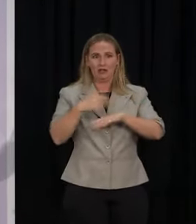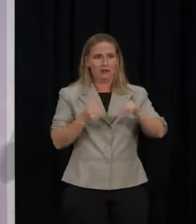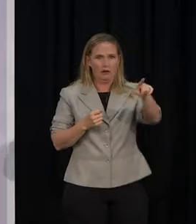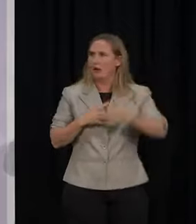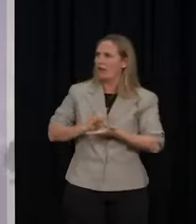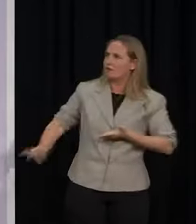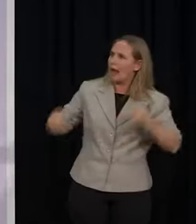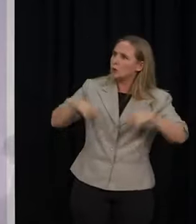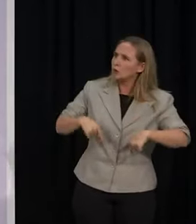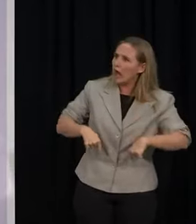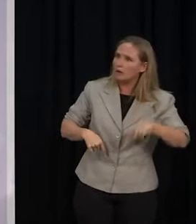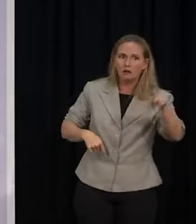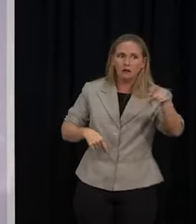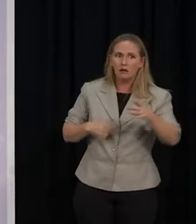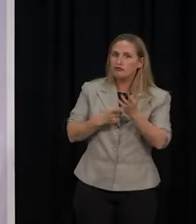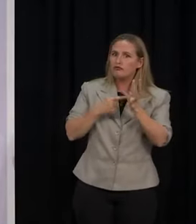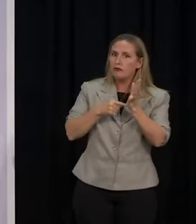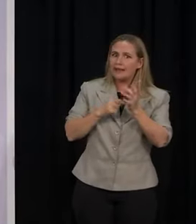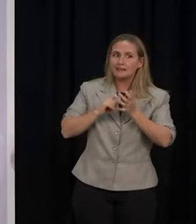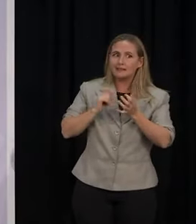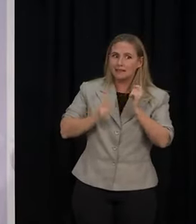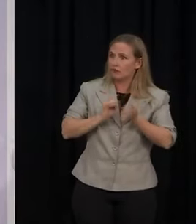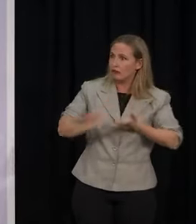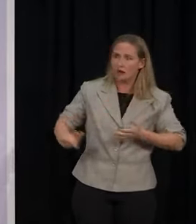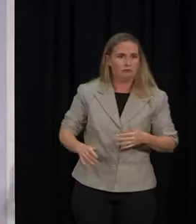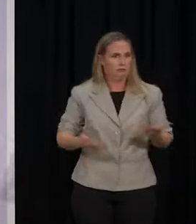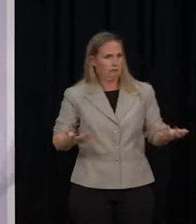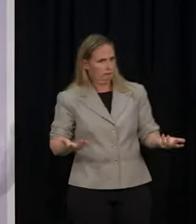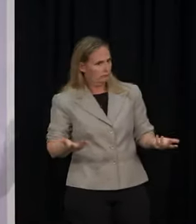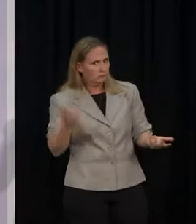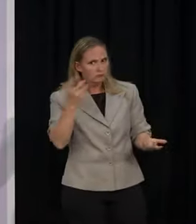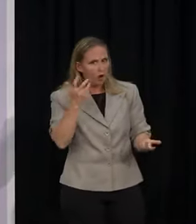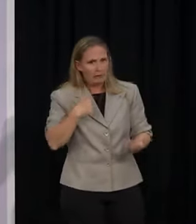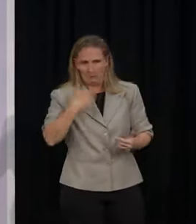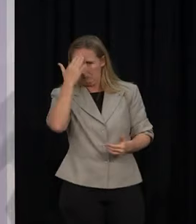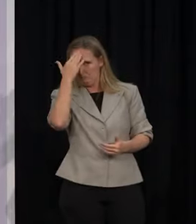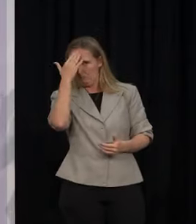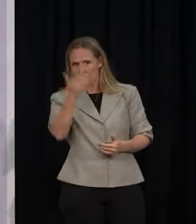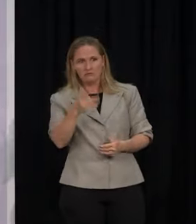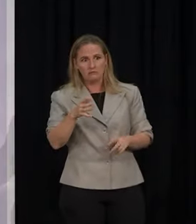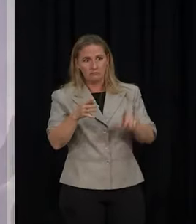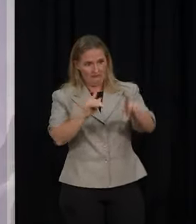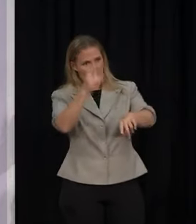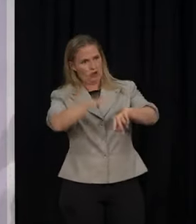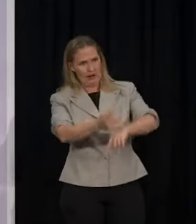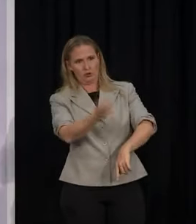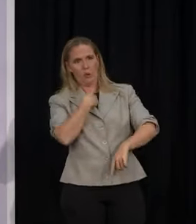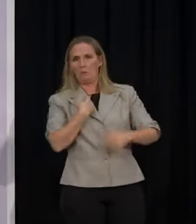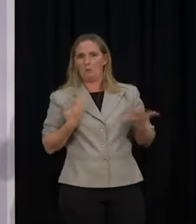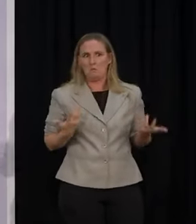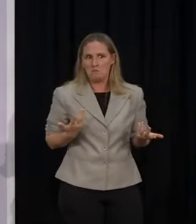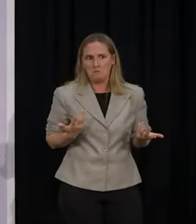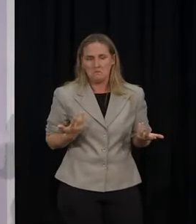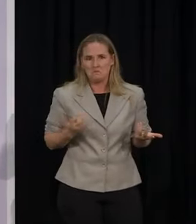of rapid tests today. Sorry? I could not verify that that was necessarily the case. I'm only hearing your